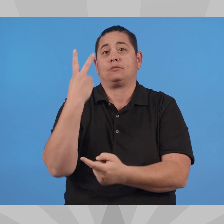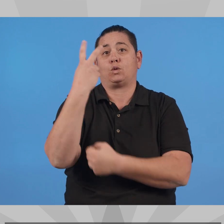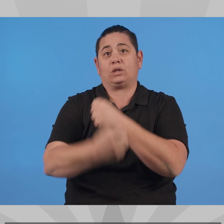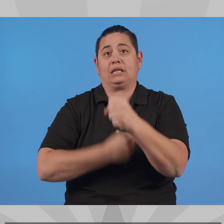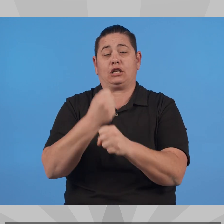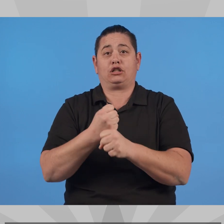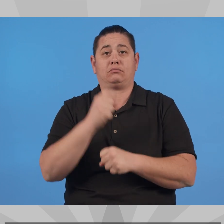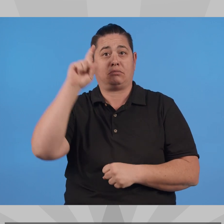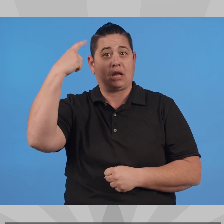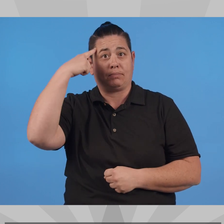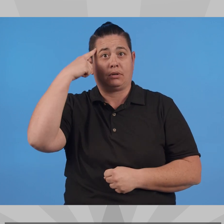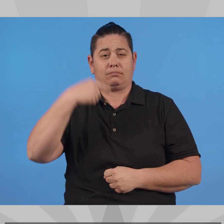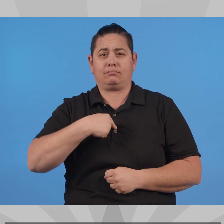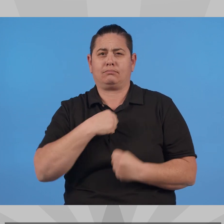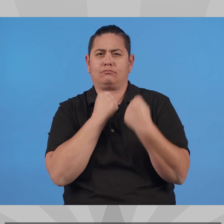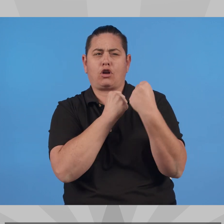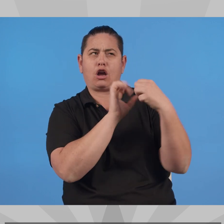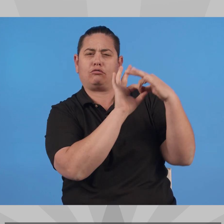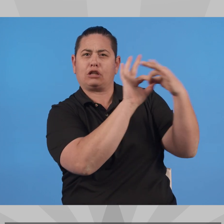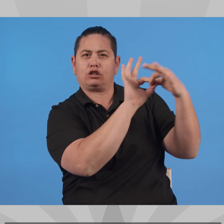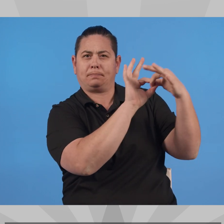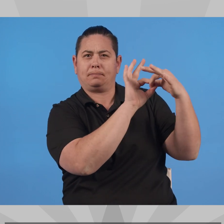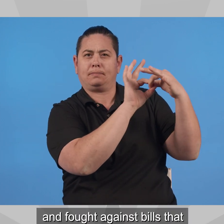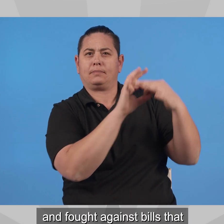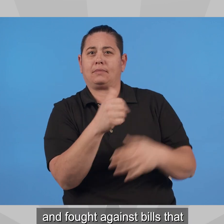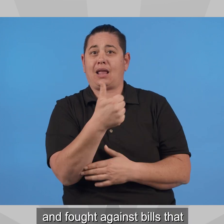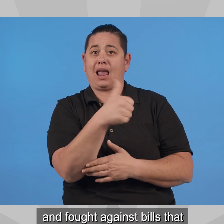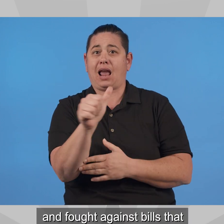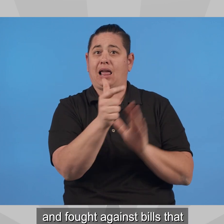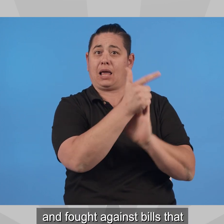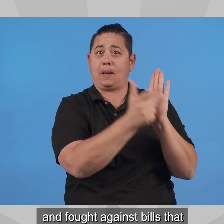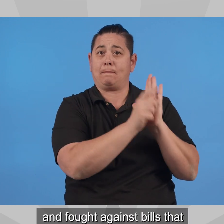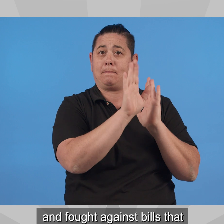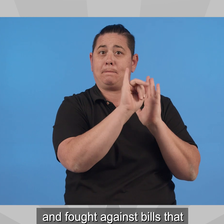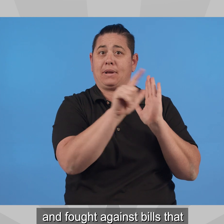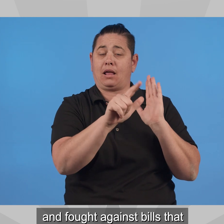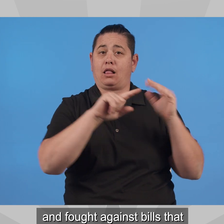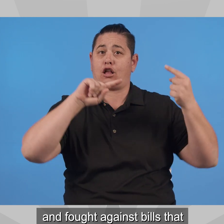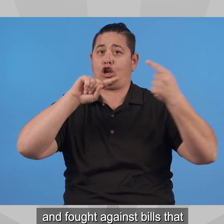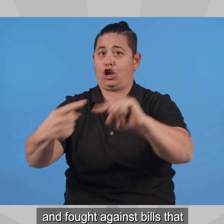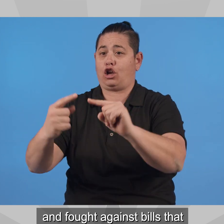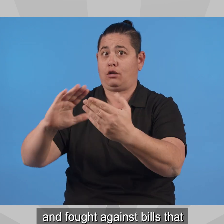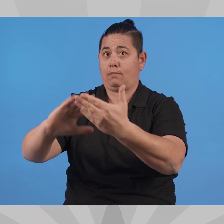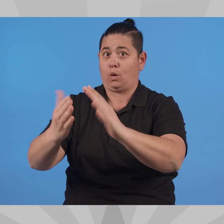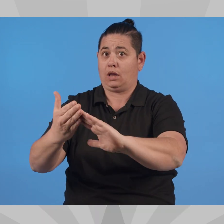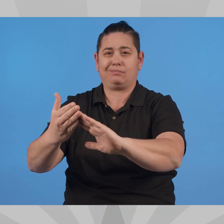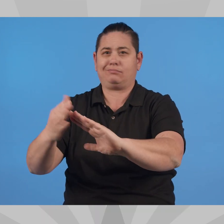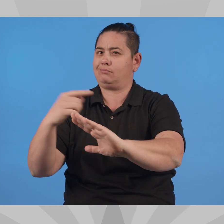I made strong relationships at the Capitol and fought against bills that would hurt our communities.